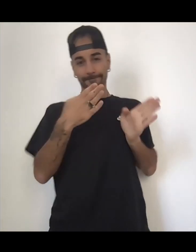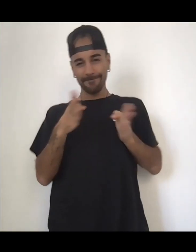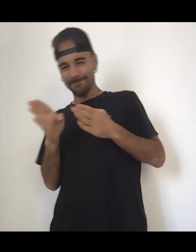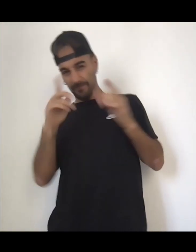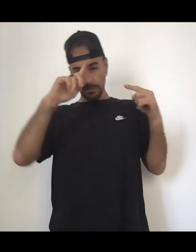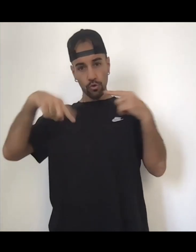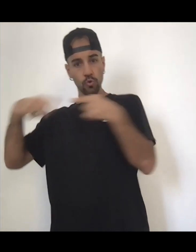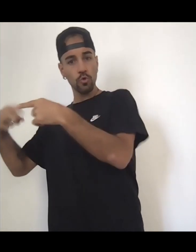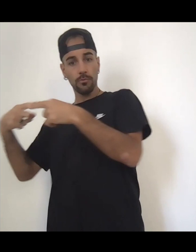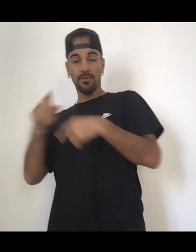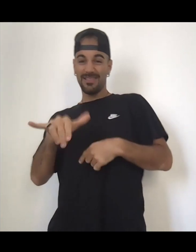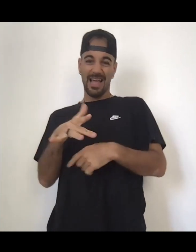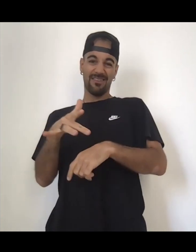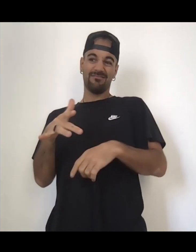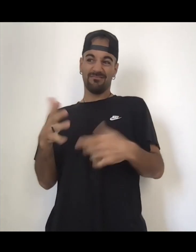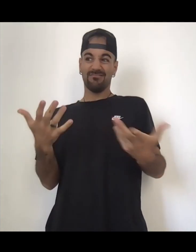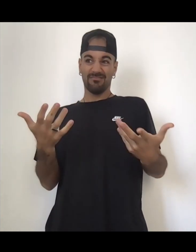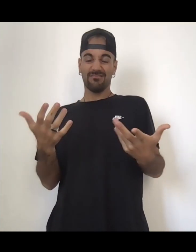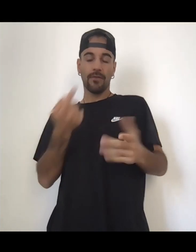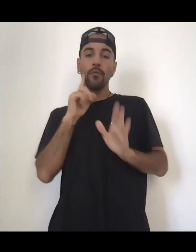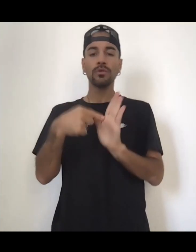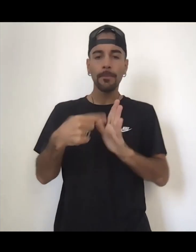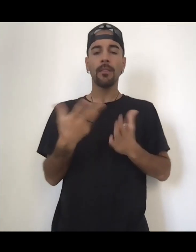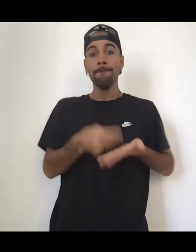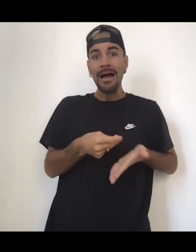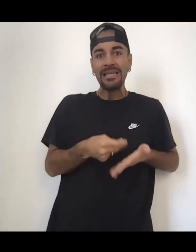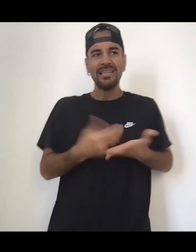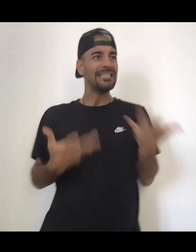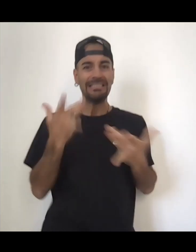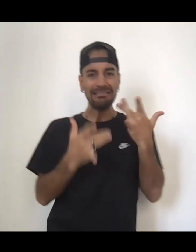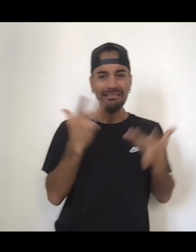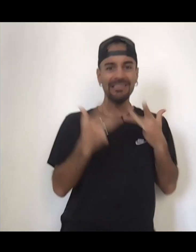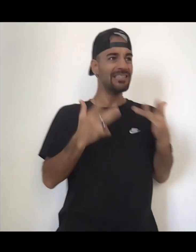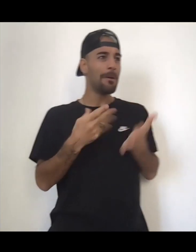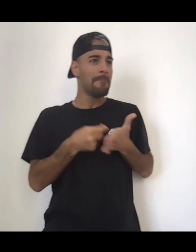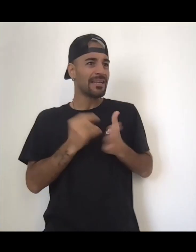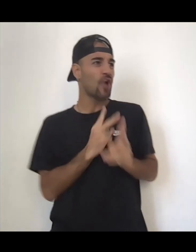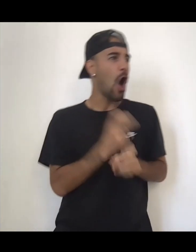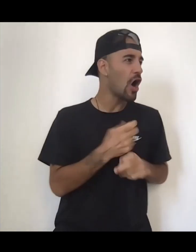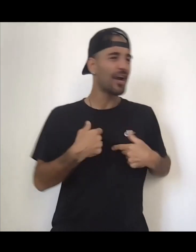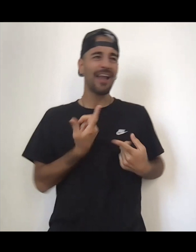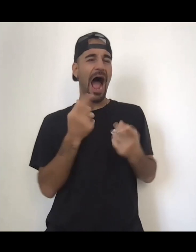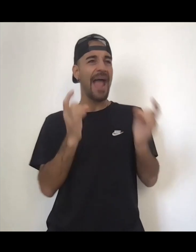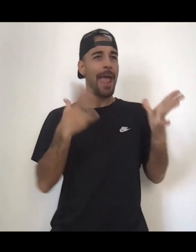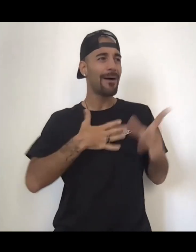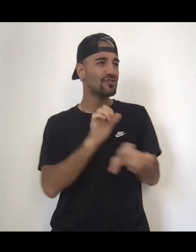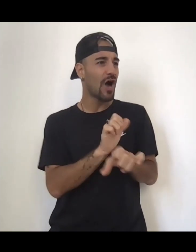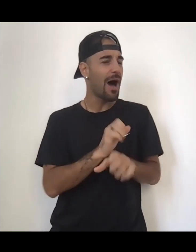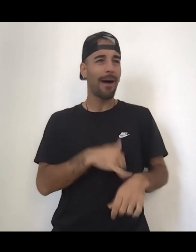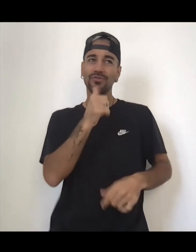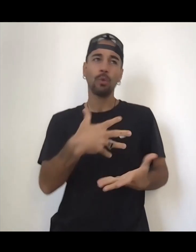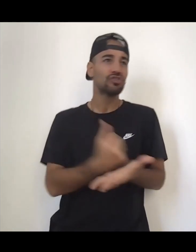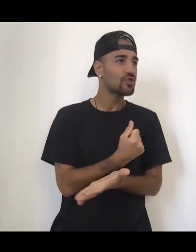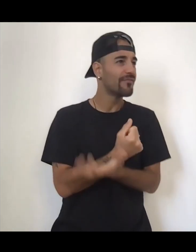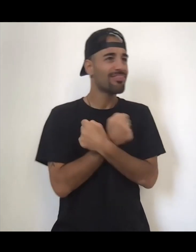is running in your mind. Oh, money is hard. I am scared. I will always be broke. I will always be in a job that I